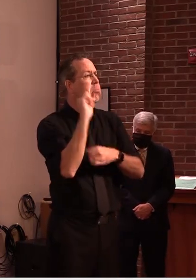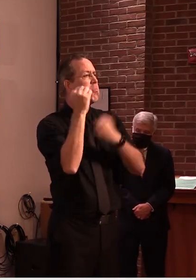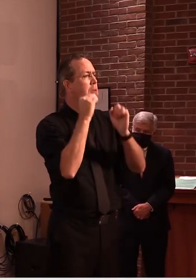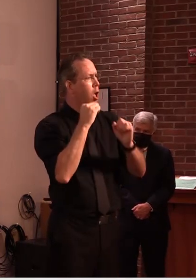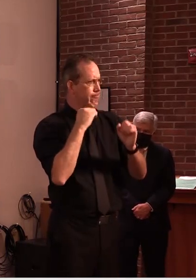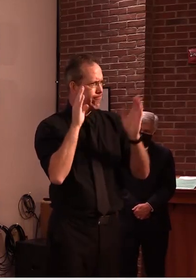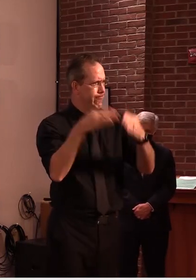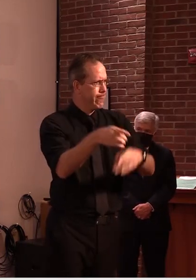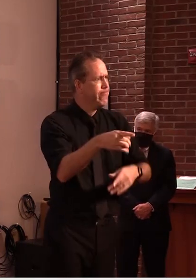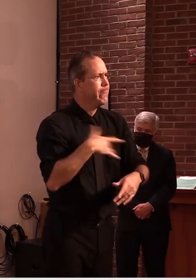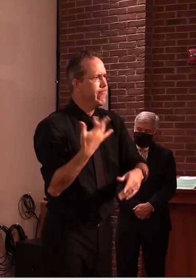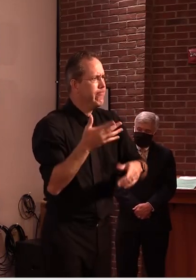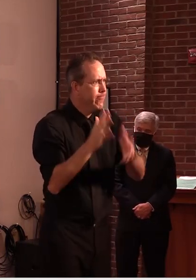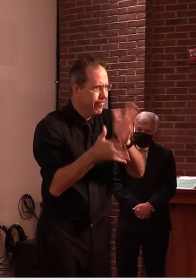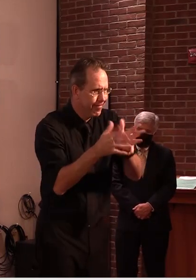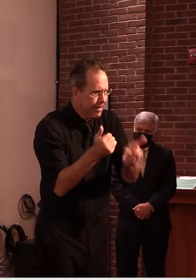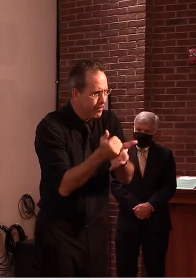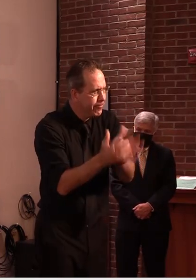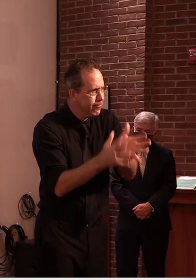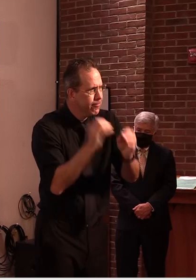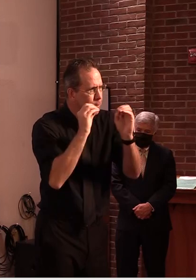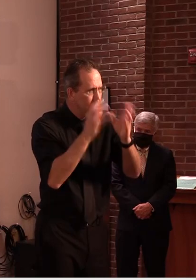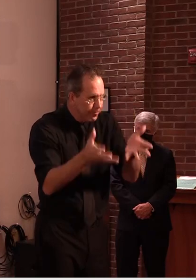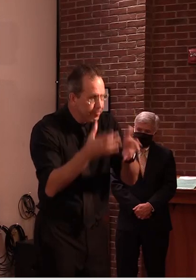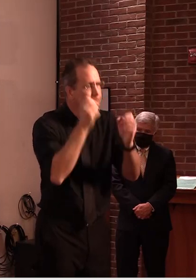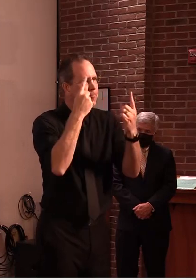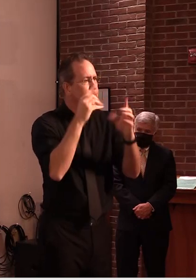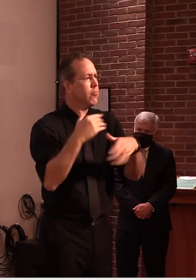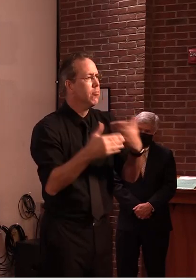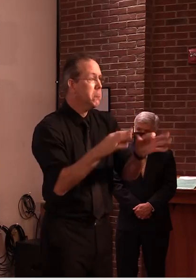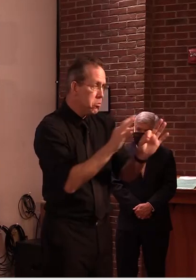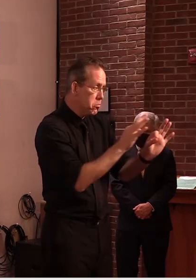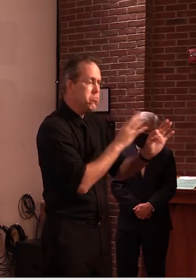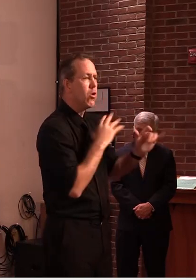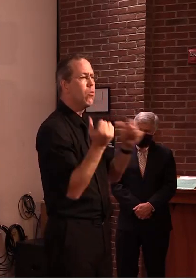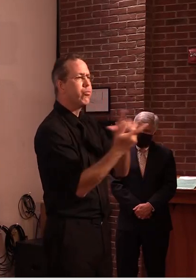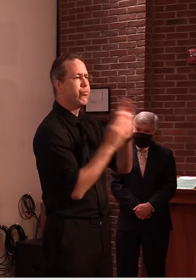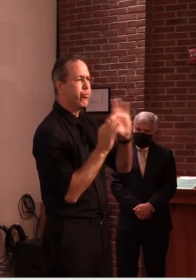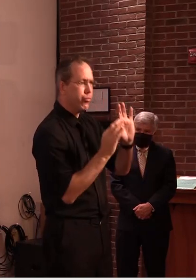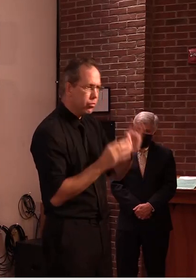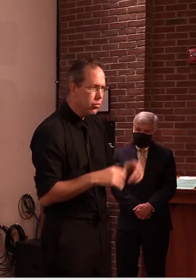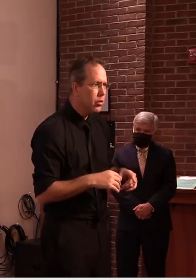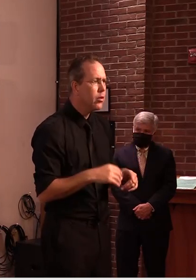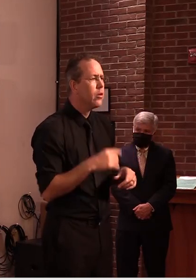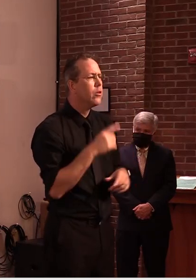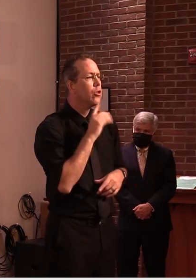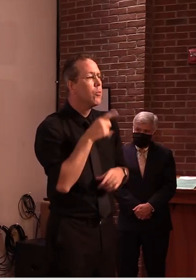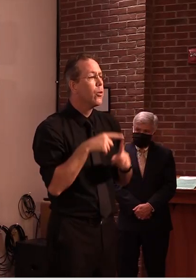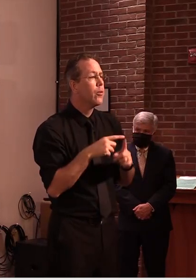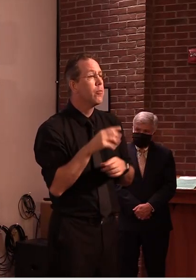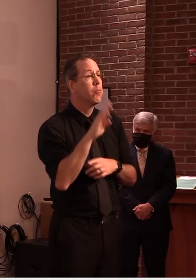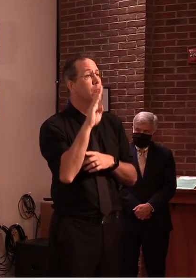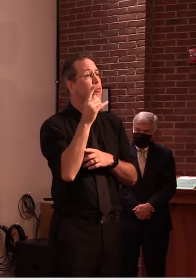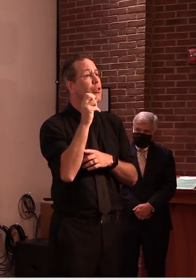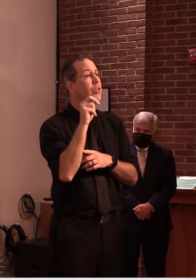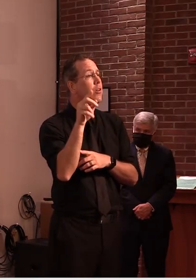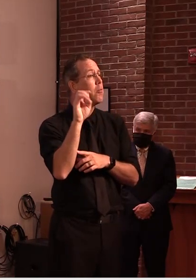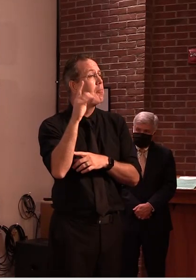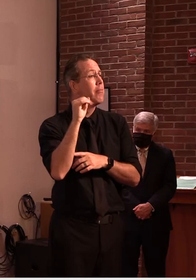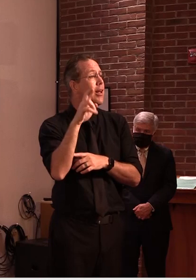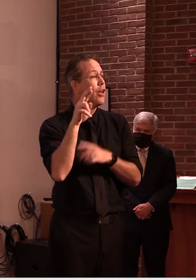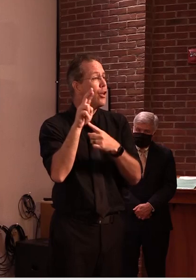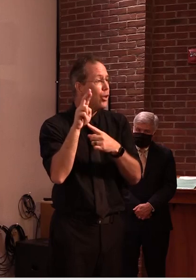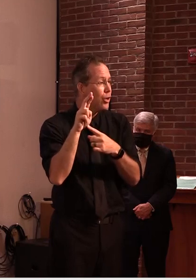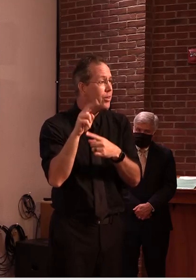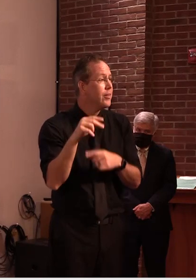so i think um you know in the city of burlington the mayor has been very grateful actually that a lot of this